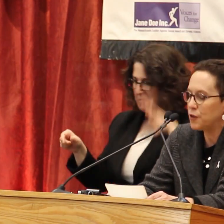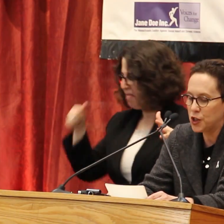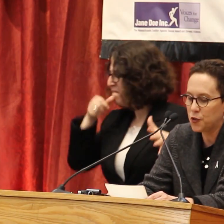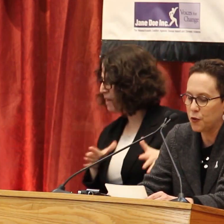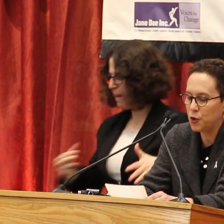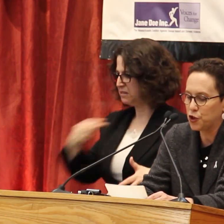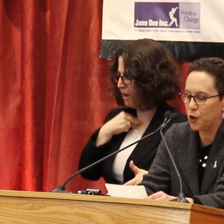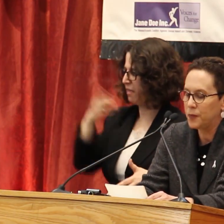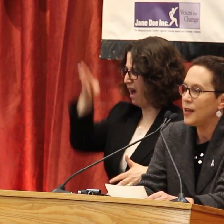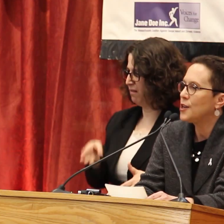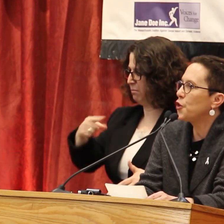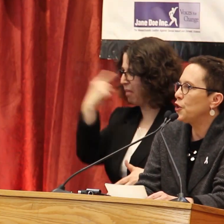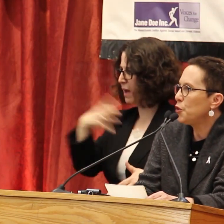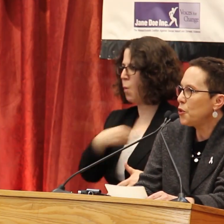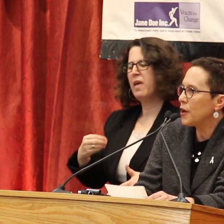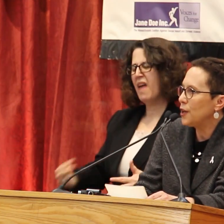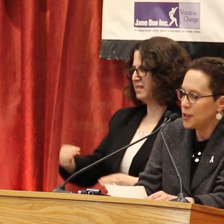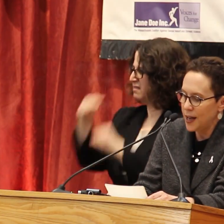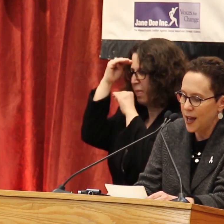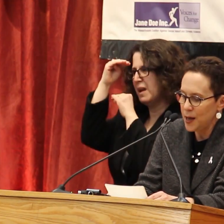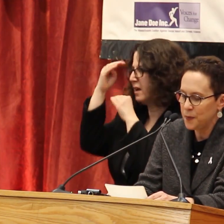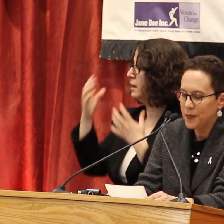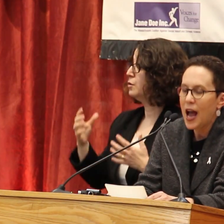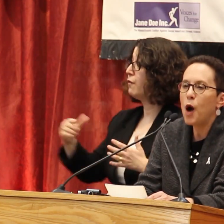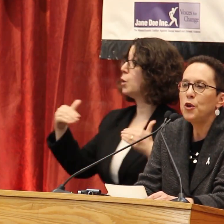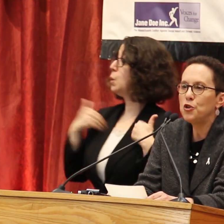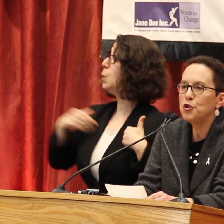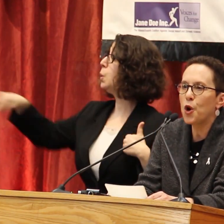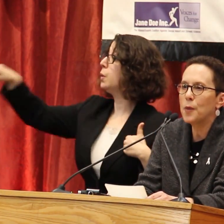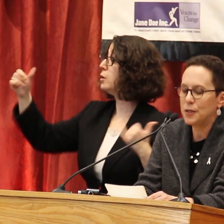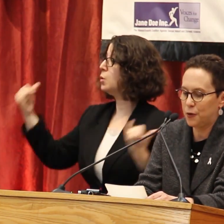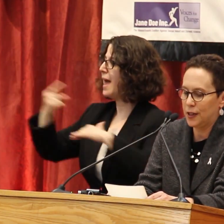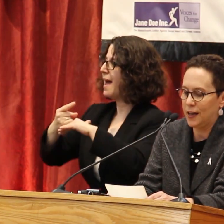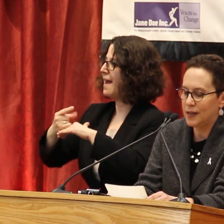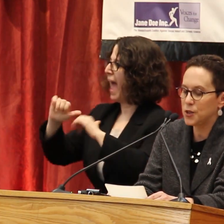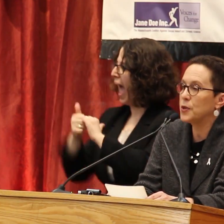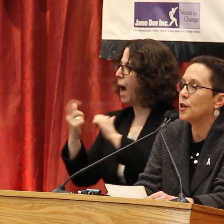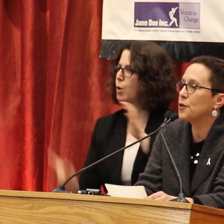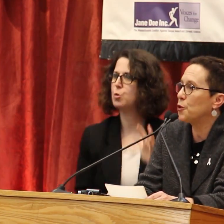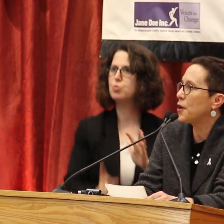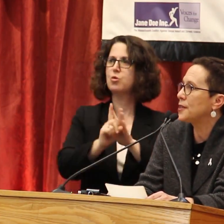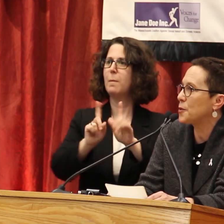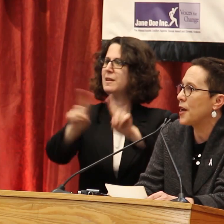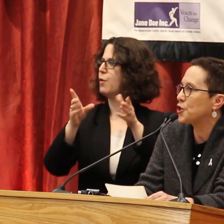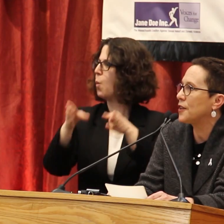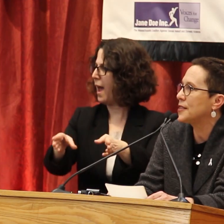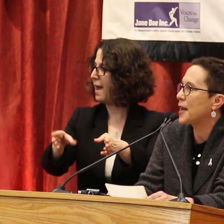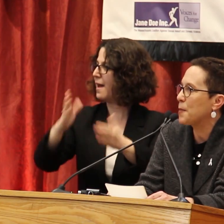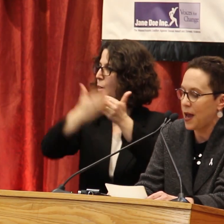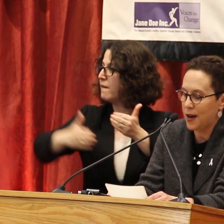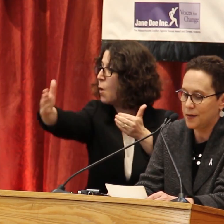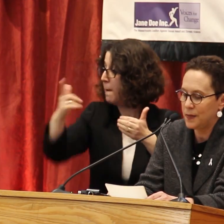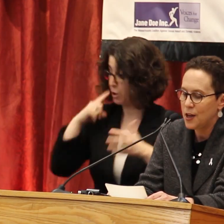values and our visions for the future. To the youth who are here today, how will you show up differently as a result of your participation